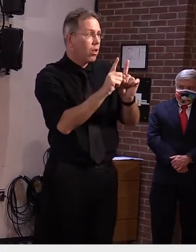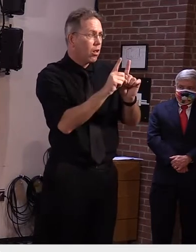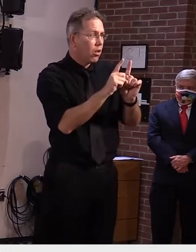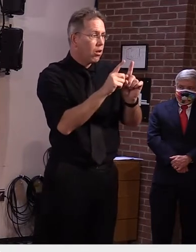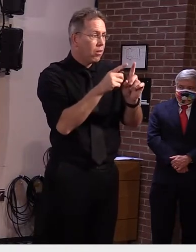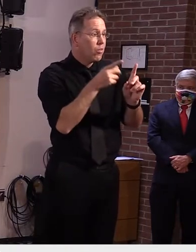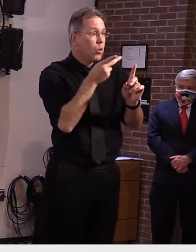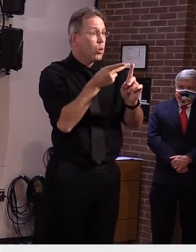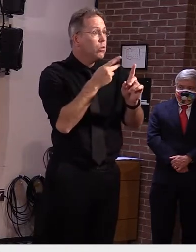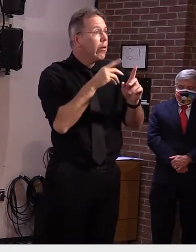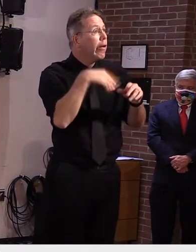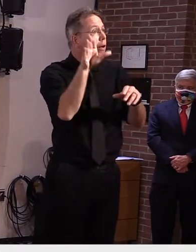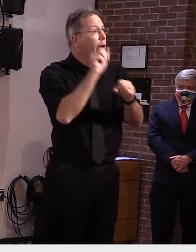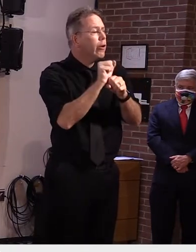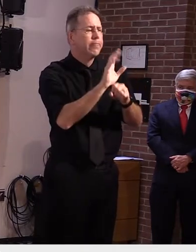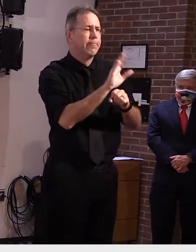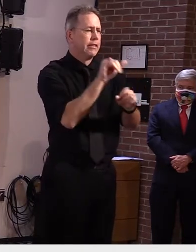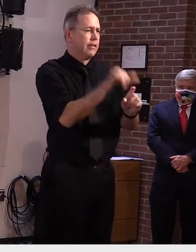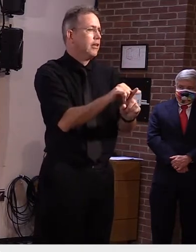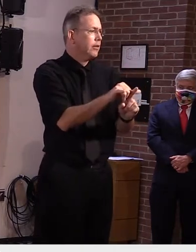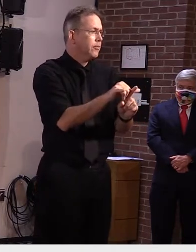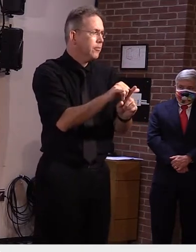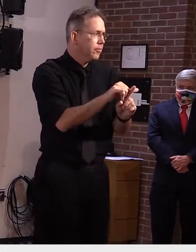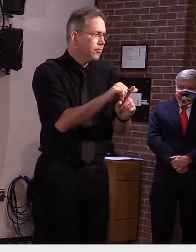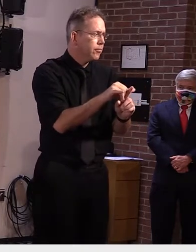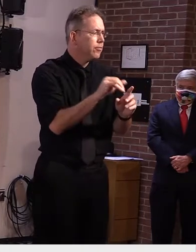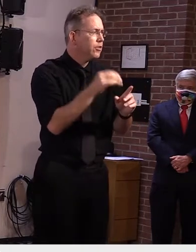but they should not be at work